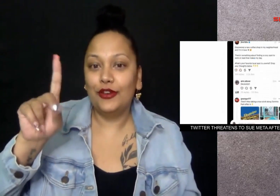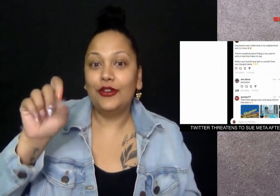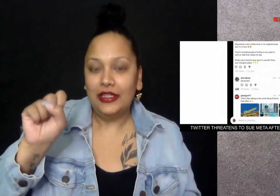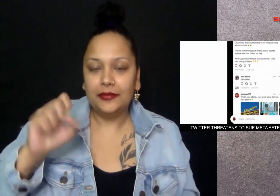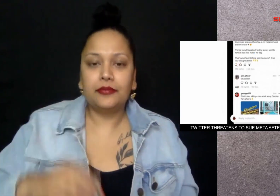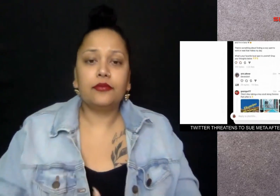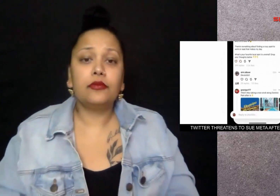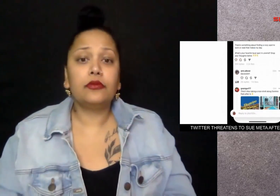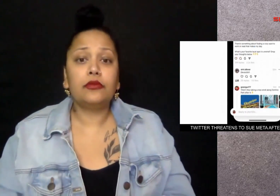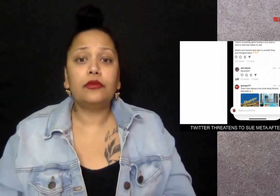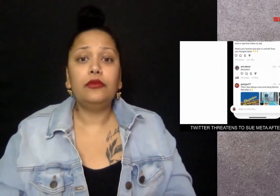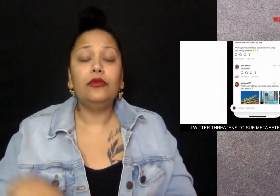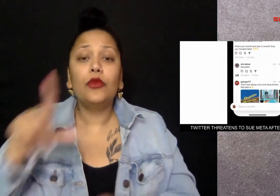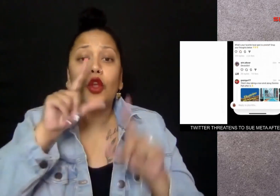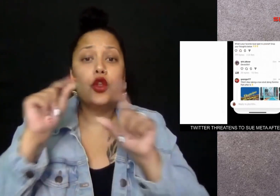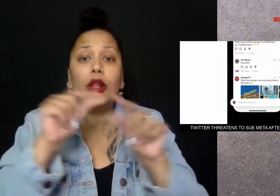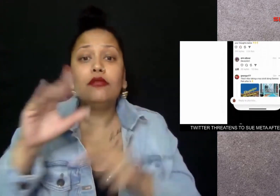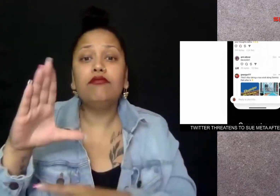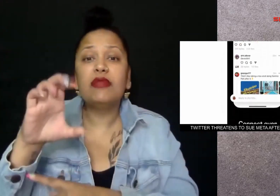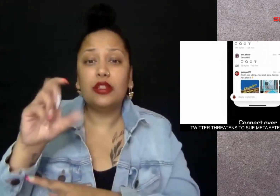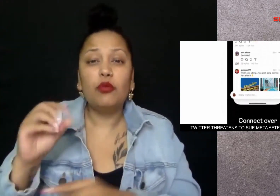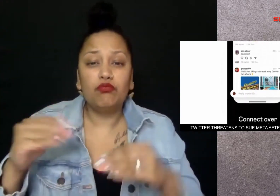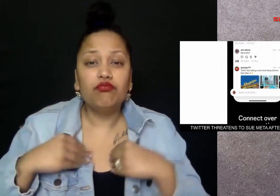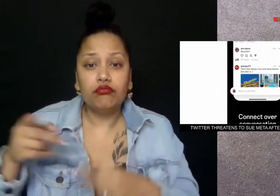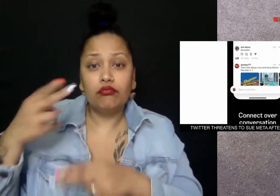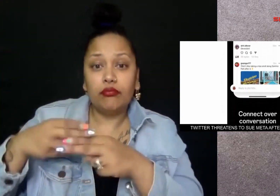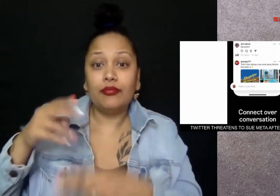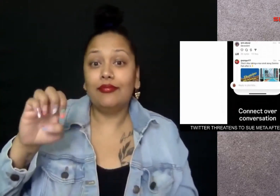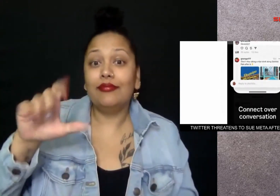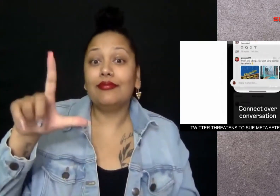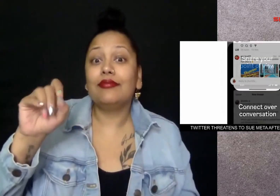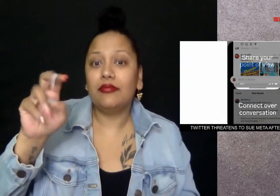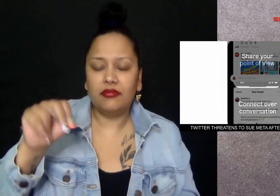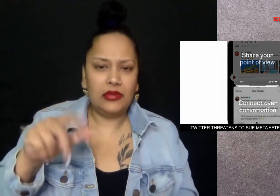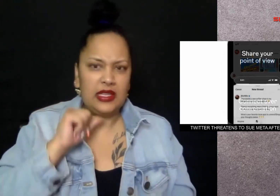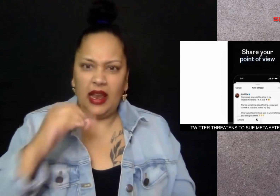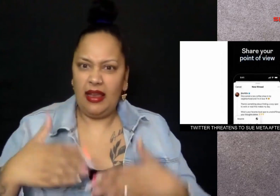threads however Twitter and